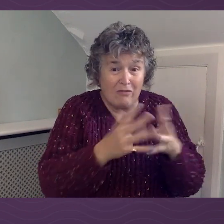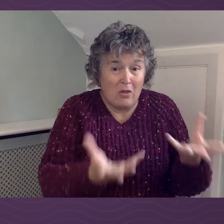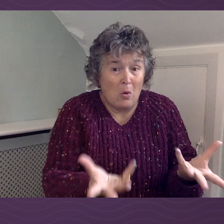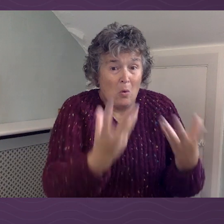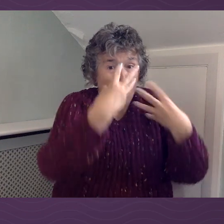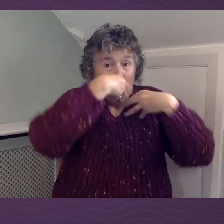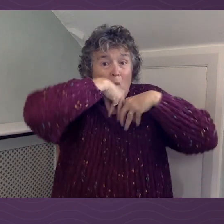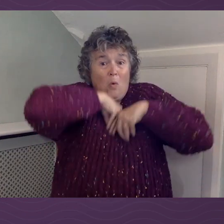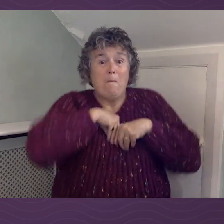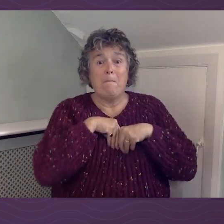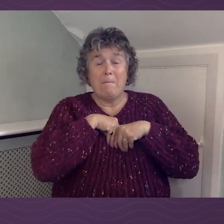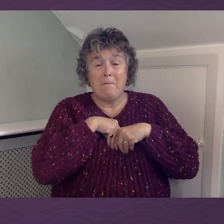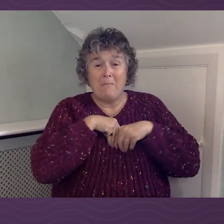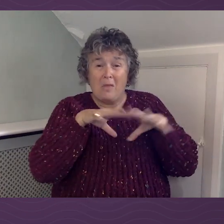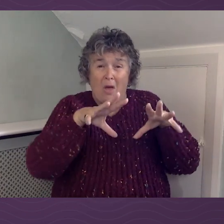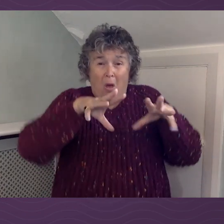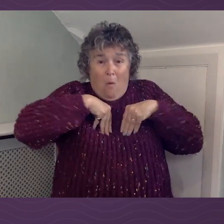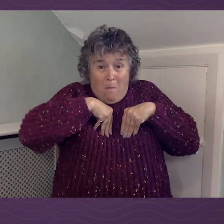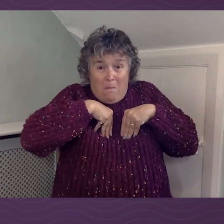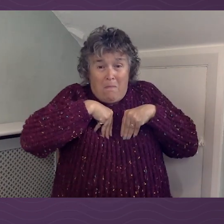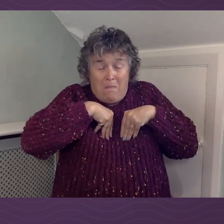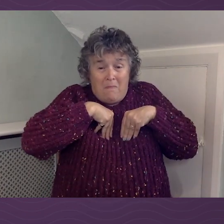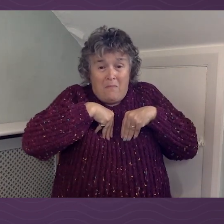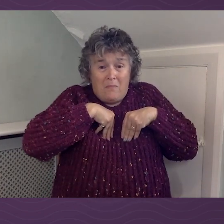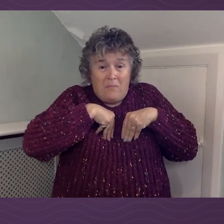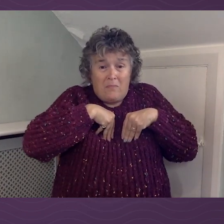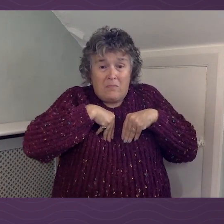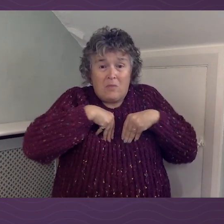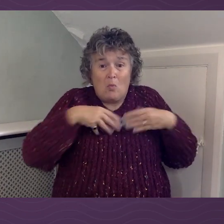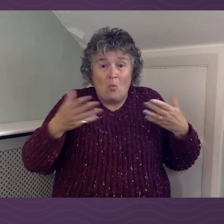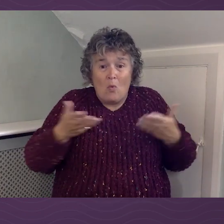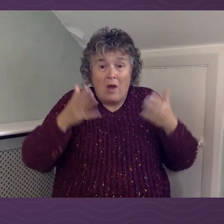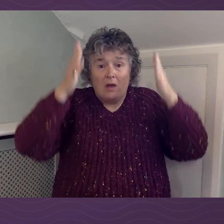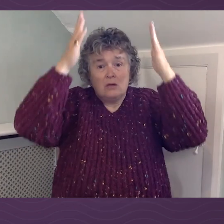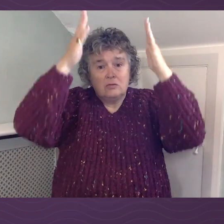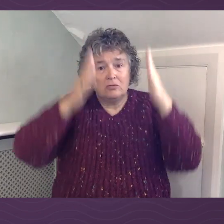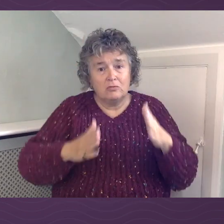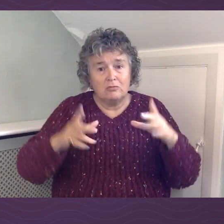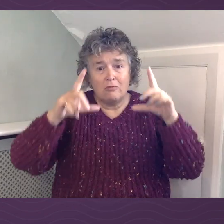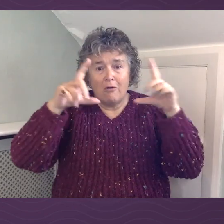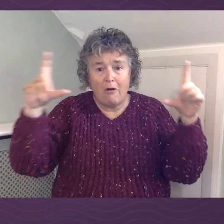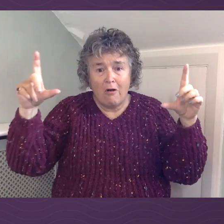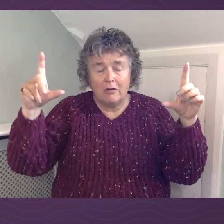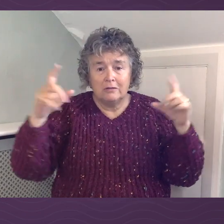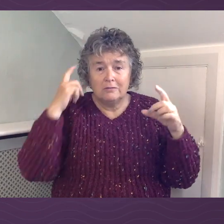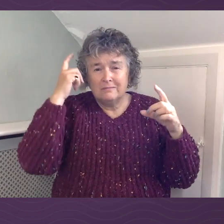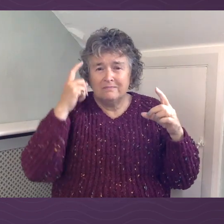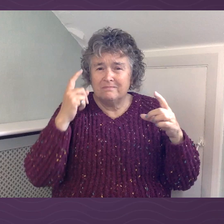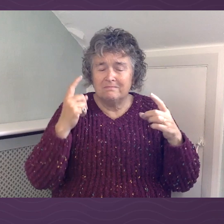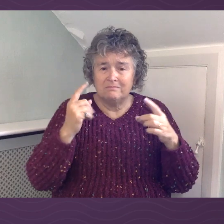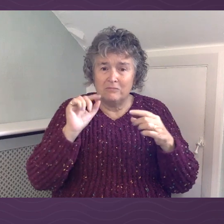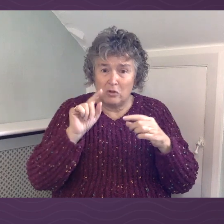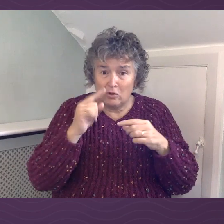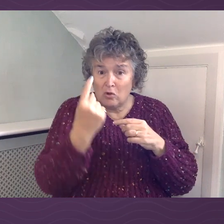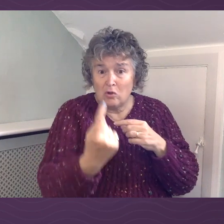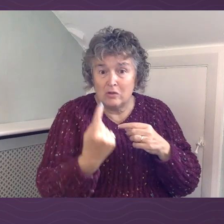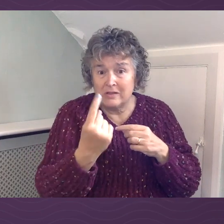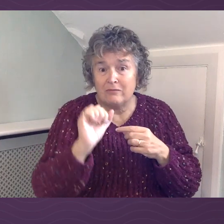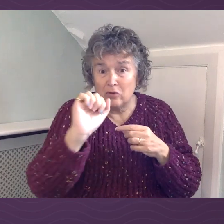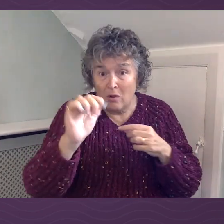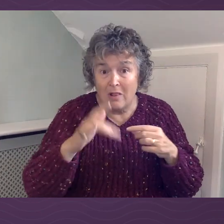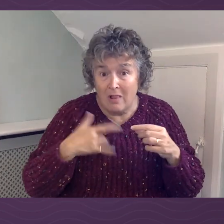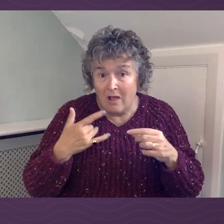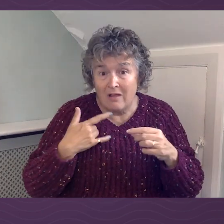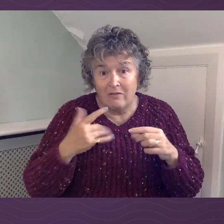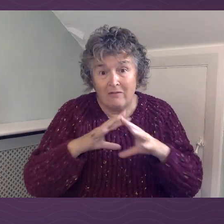himself, into his body, so he could go on the cross. You think of everything you've done that you're ashamed